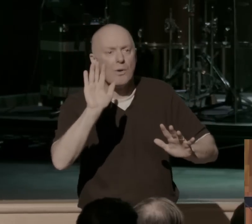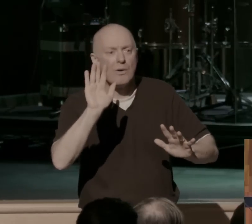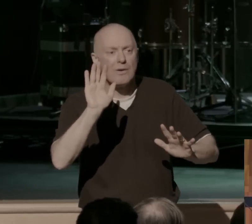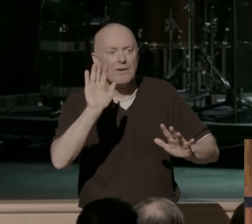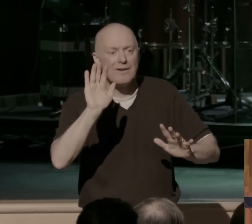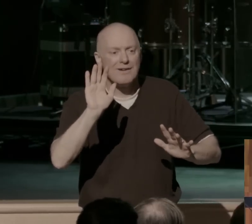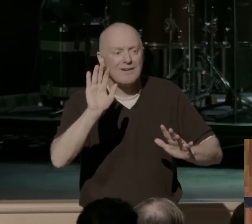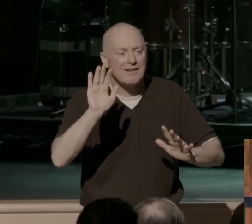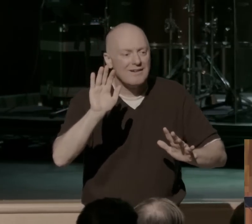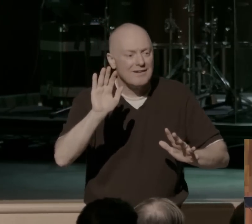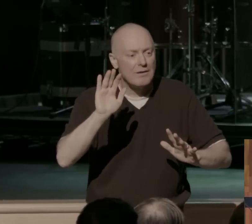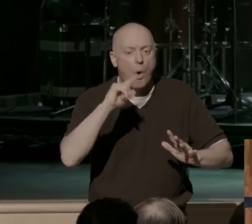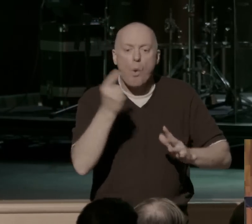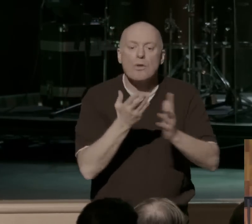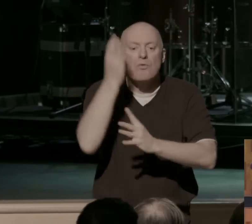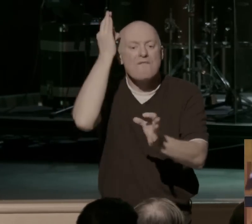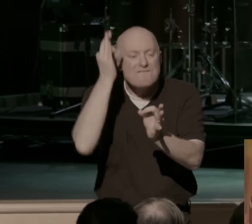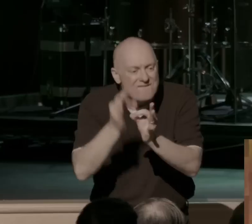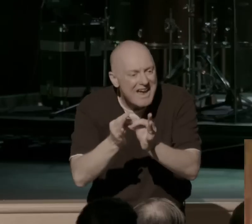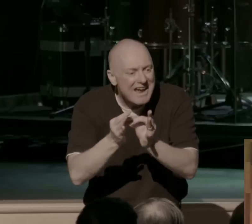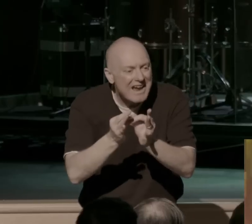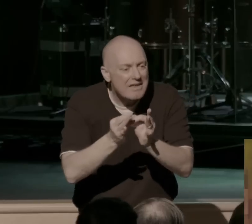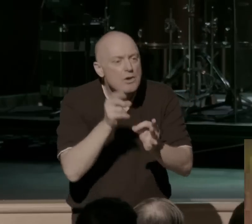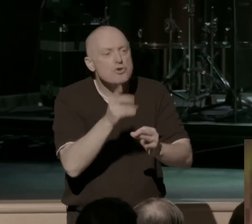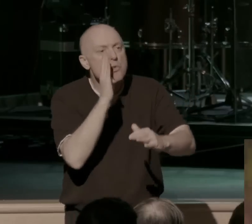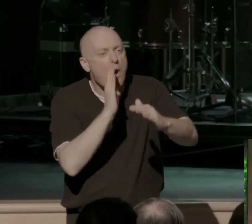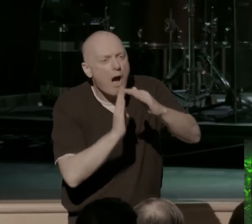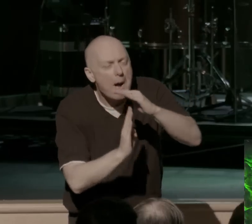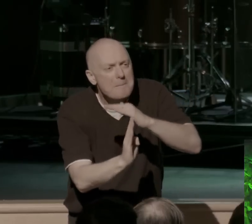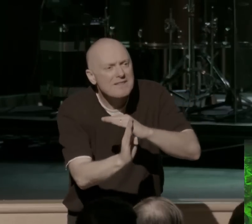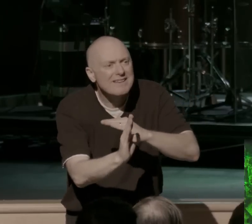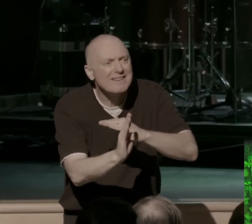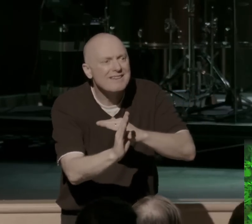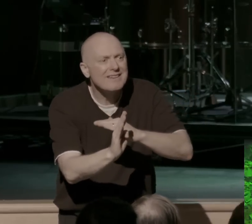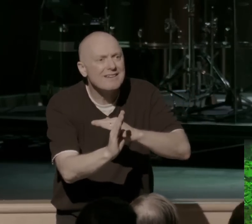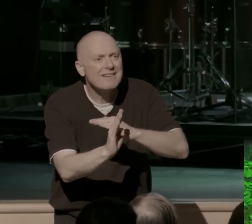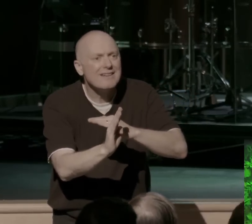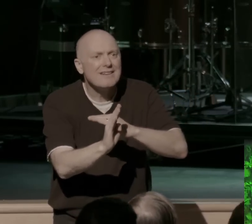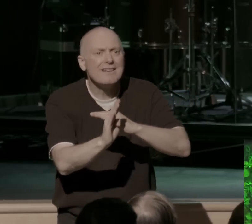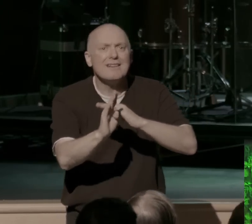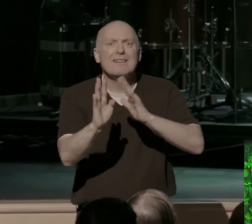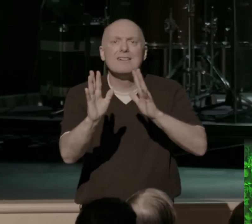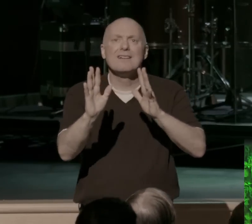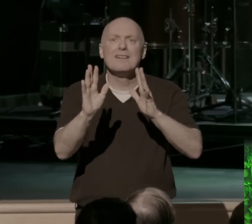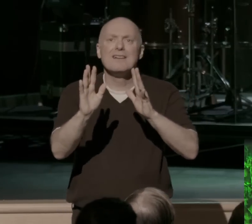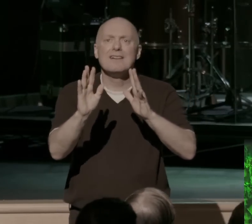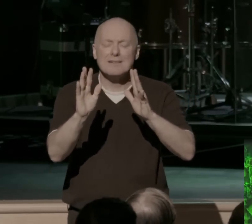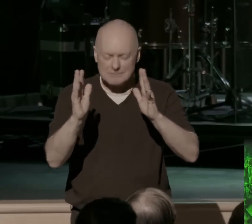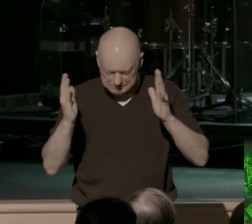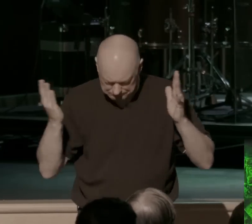It's only through faith as you humbly put yourself on your face, broken before the cross.